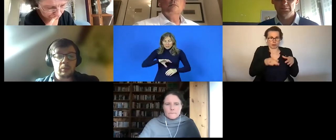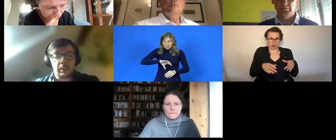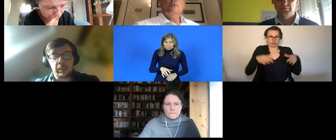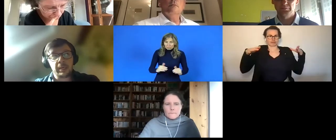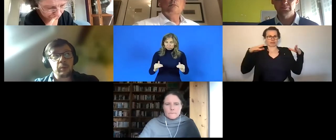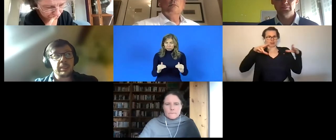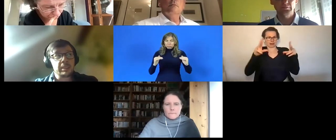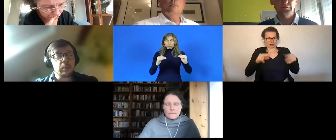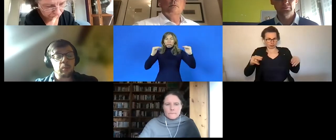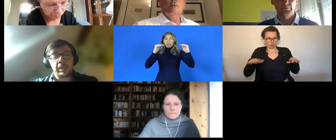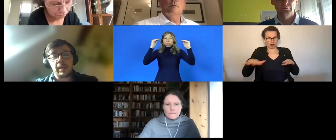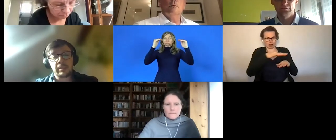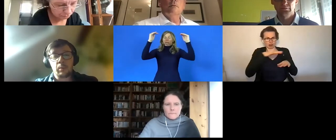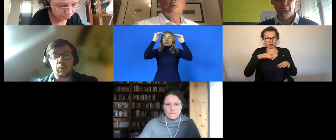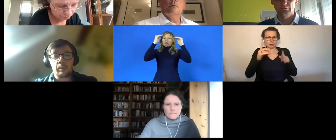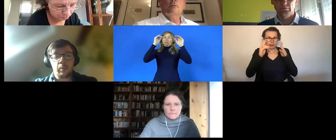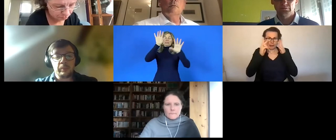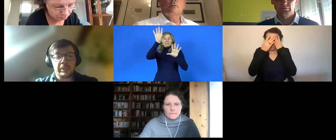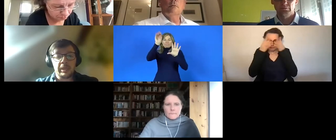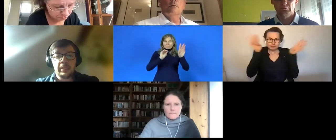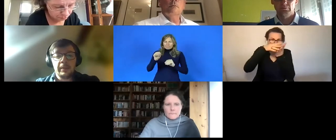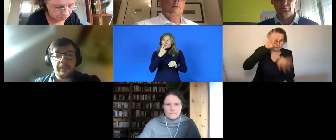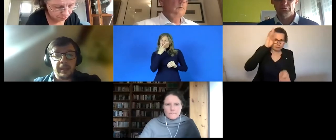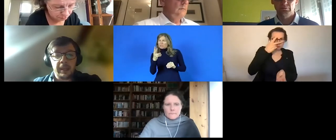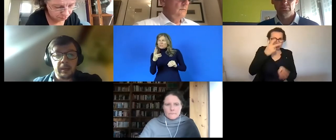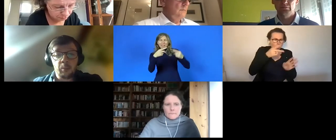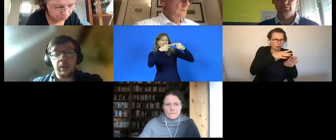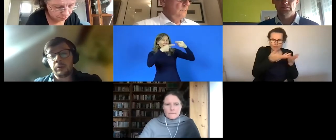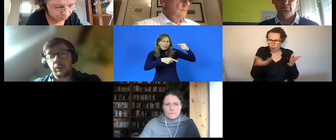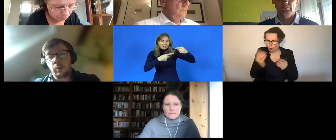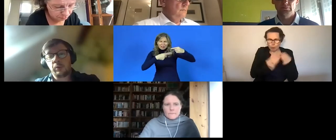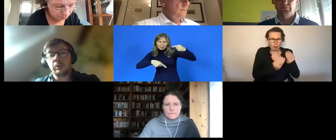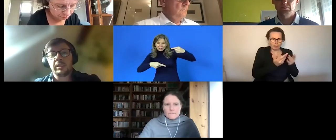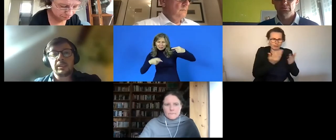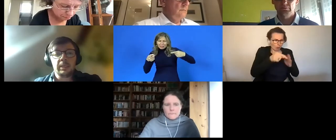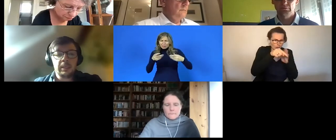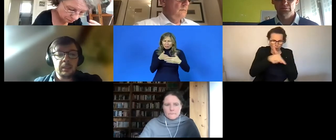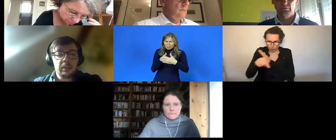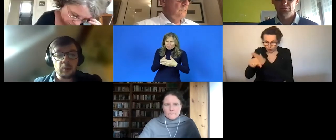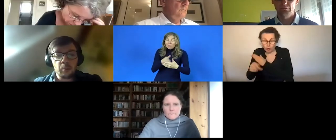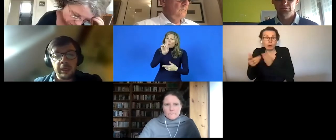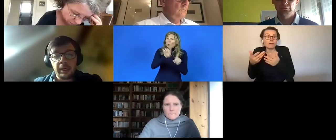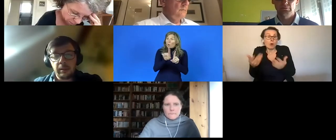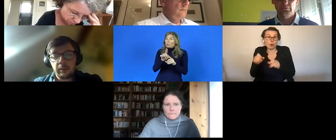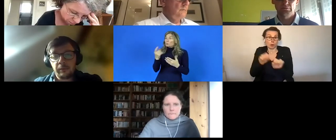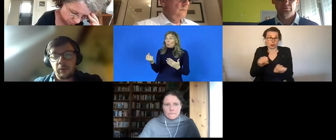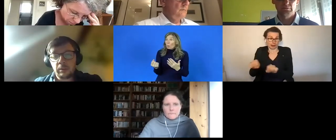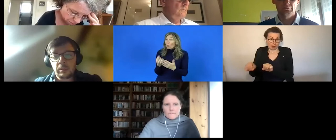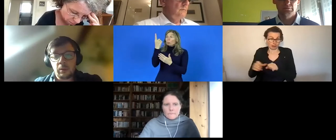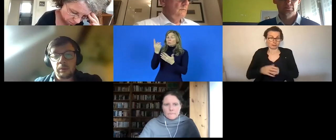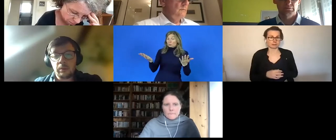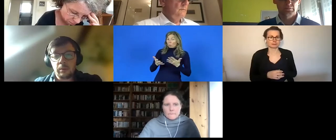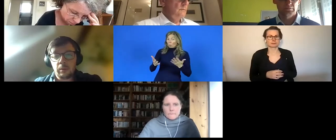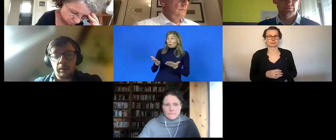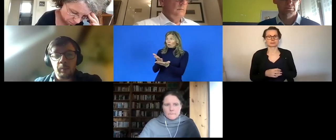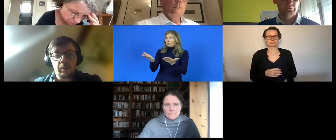make sure that we can really see where the gaps are where the problems are and where also the opportunities are so we are focused